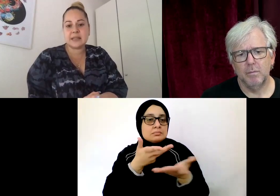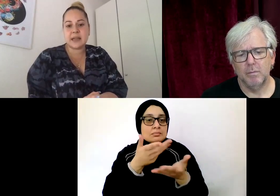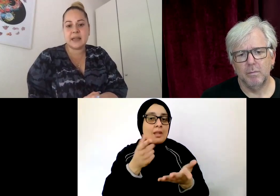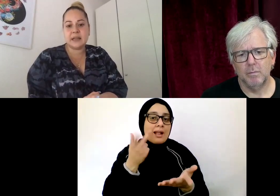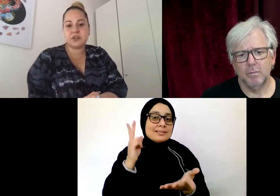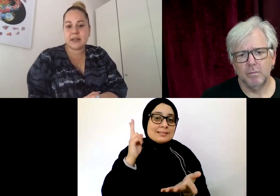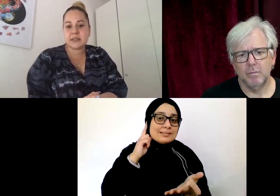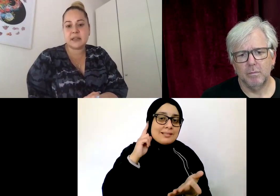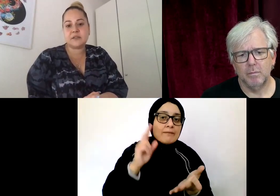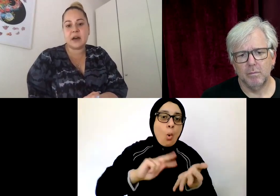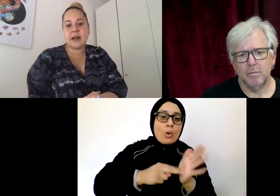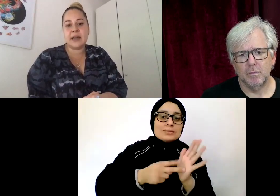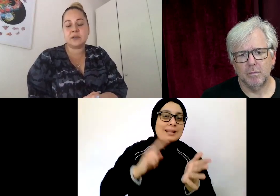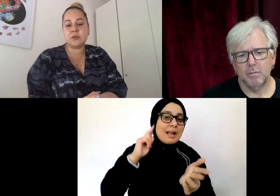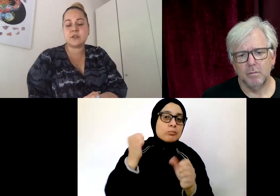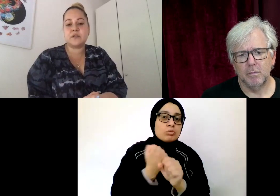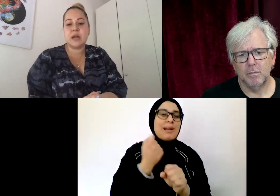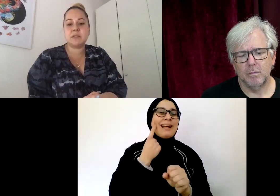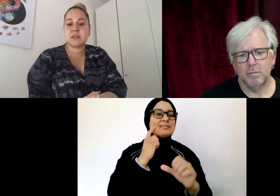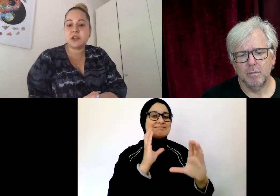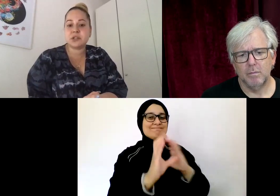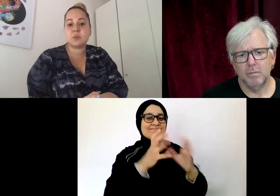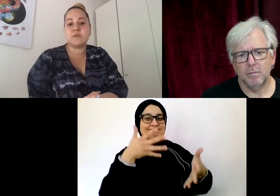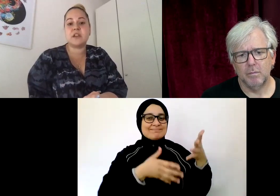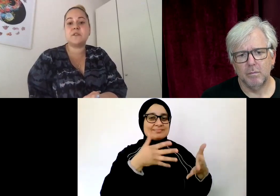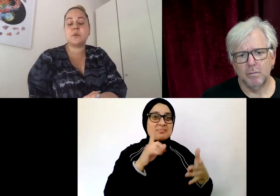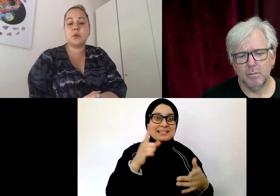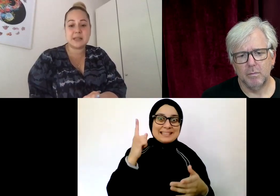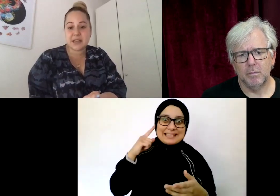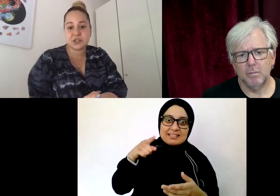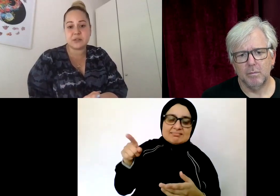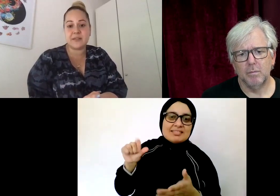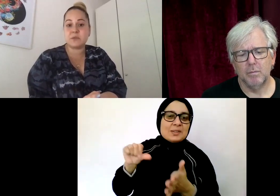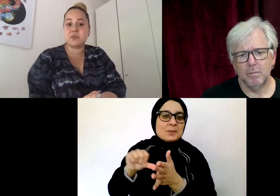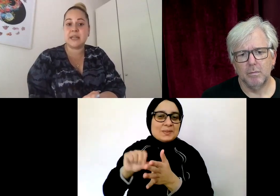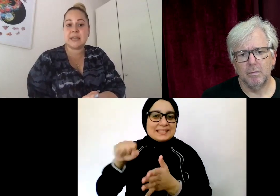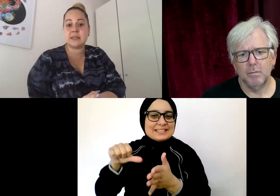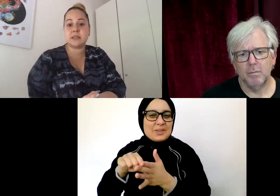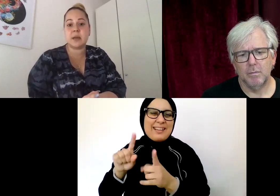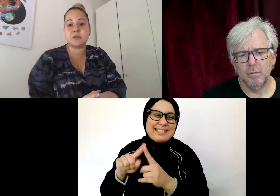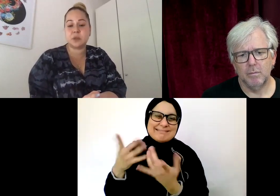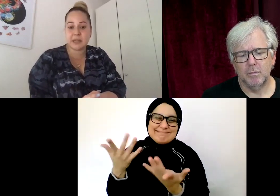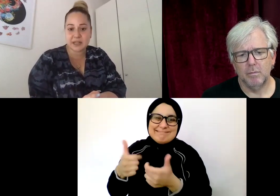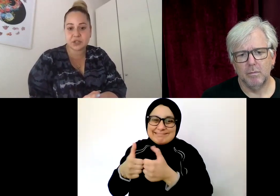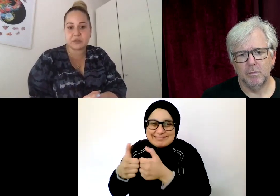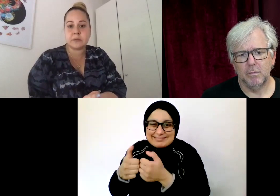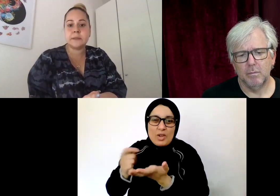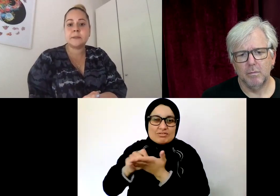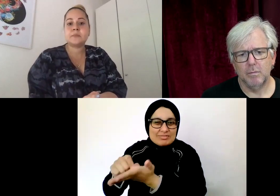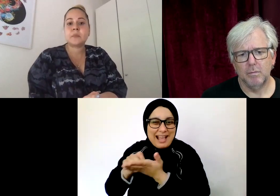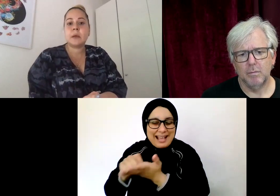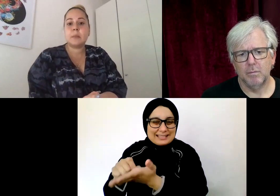As a creative, I had lots of discussions with deaf organisations. And that was really easy in terms of communication.